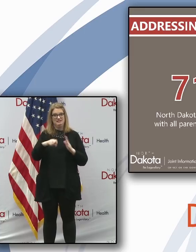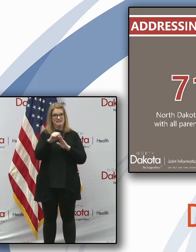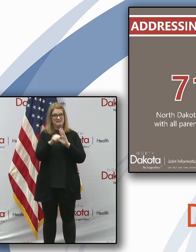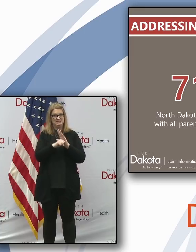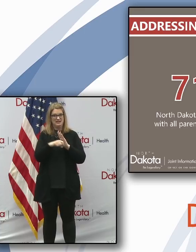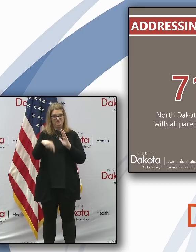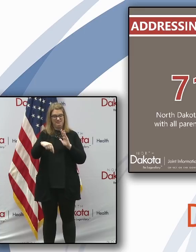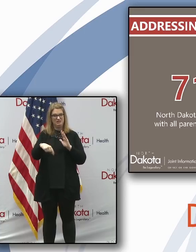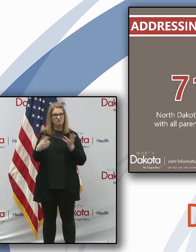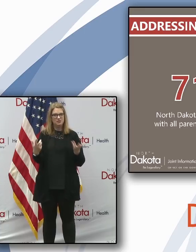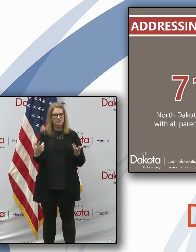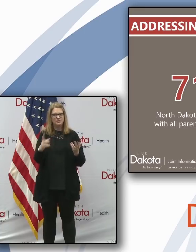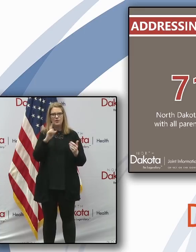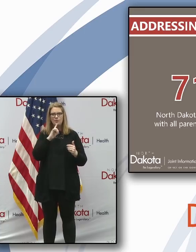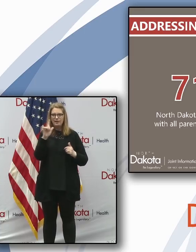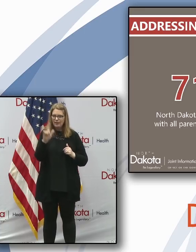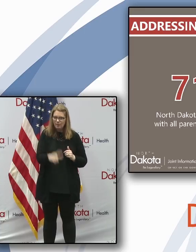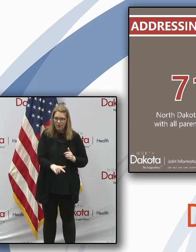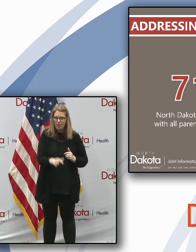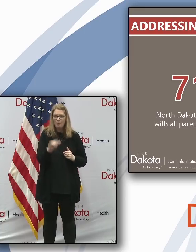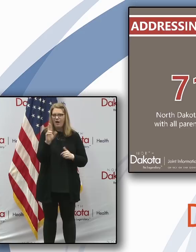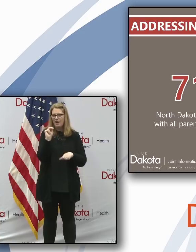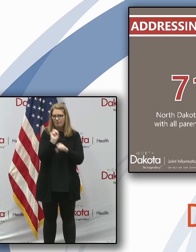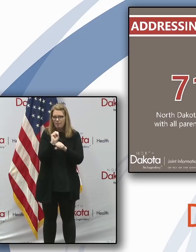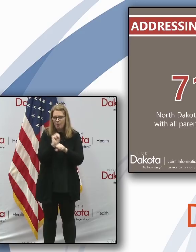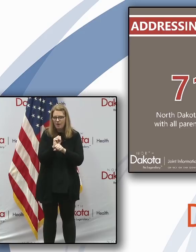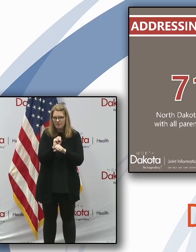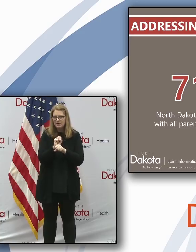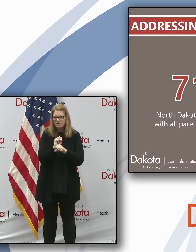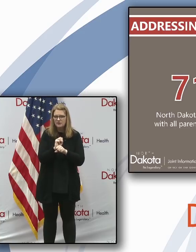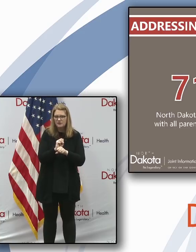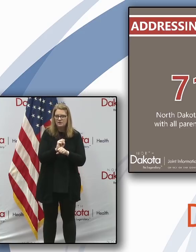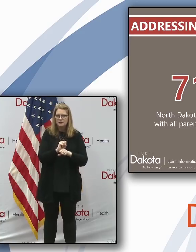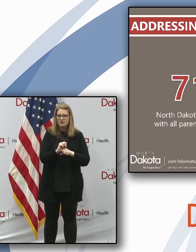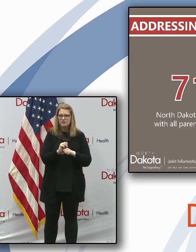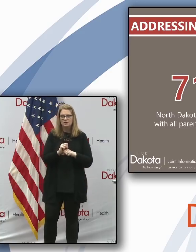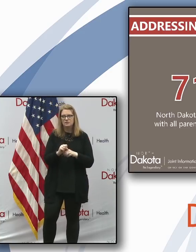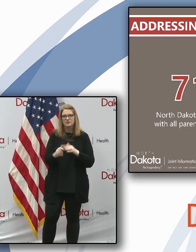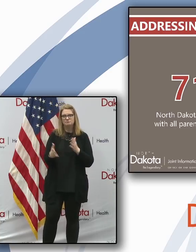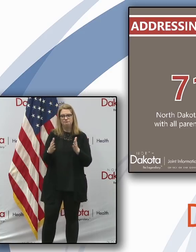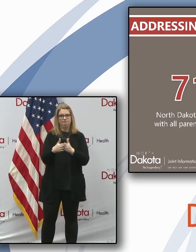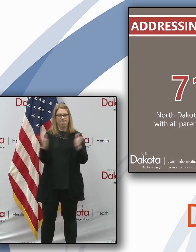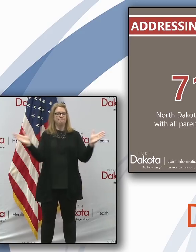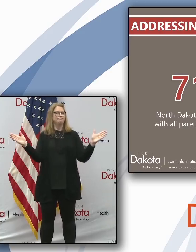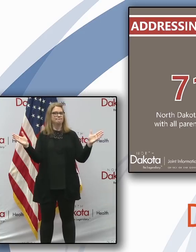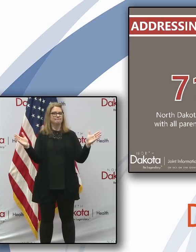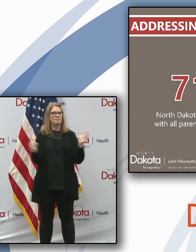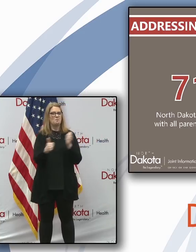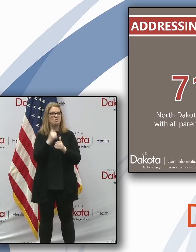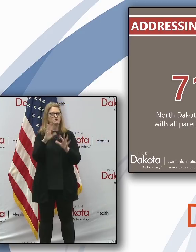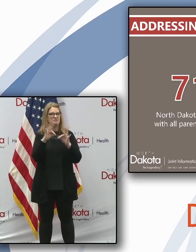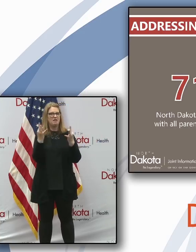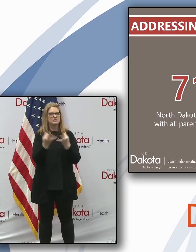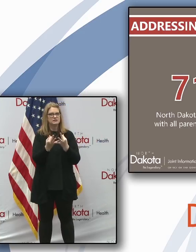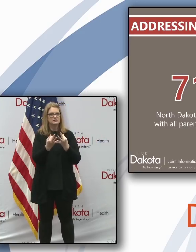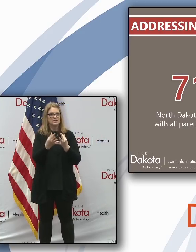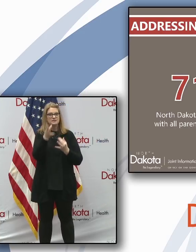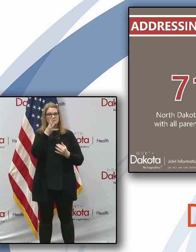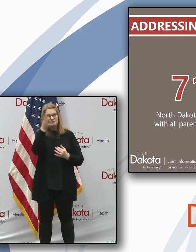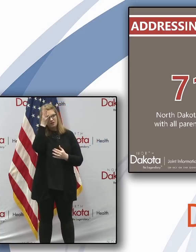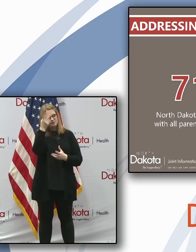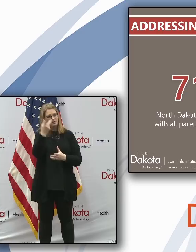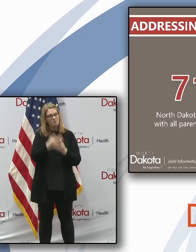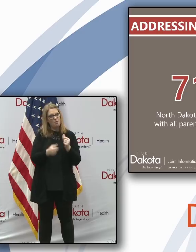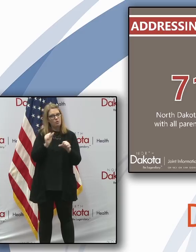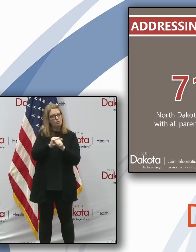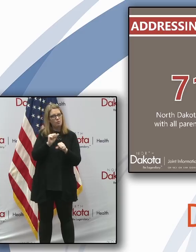ours, where it had very low unemployment until a month ago, and a vast majority of families had two working parents